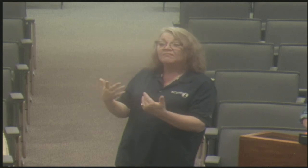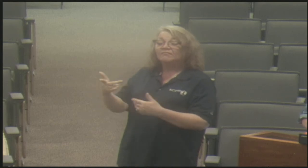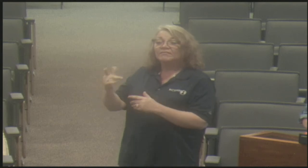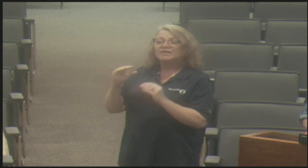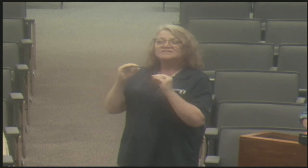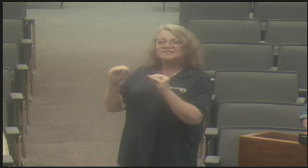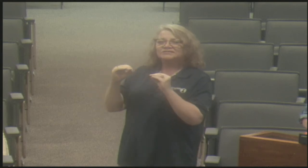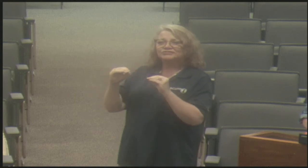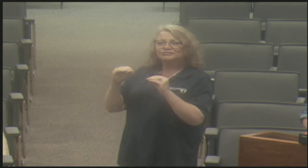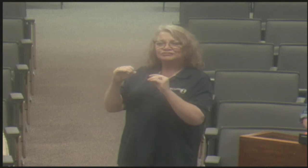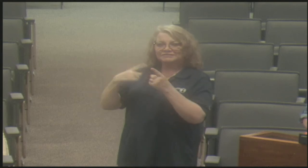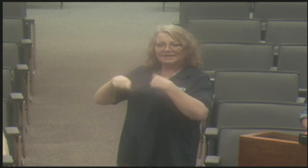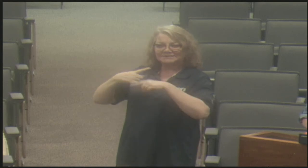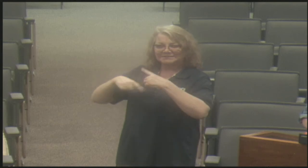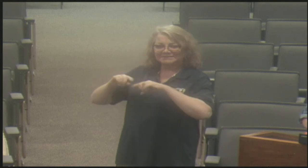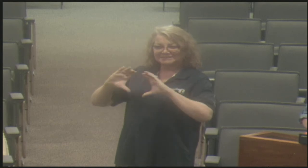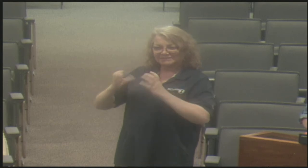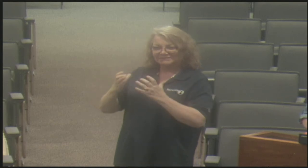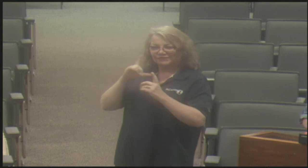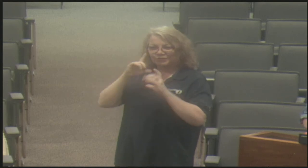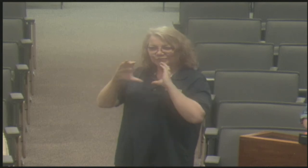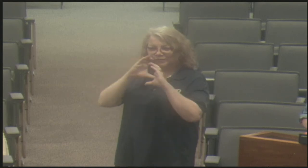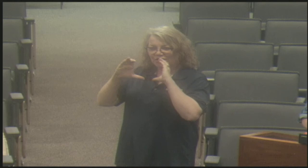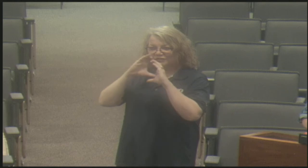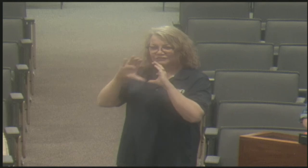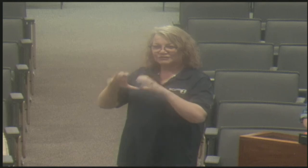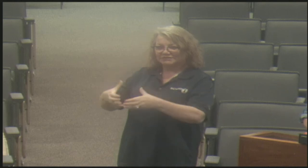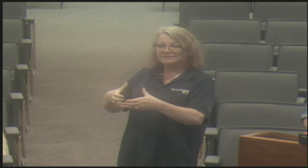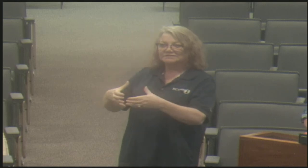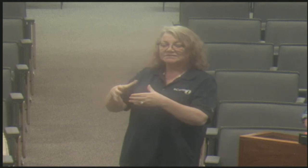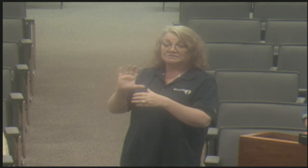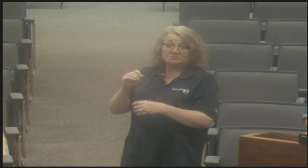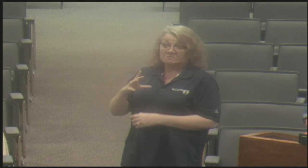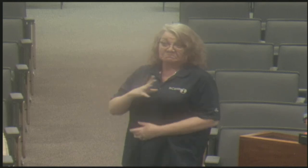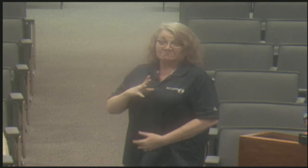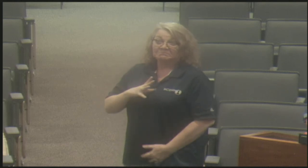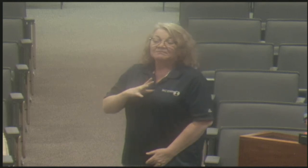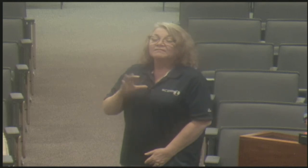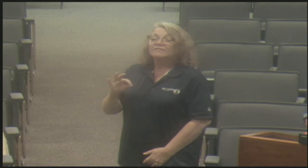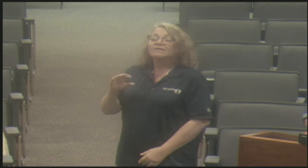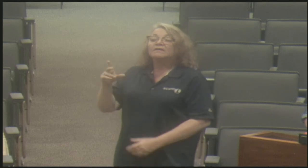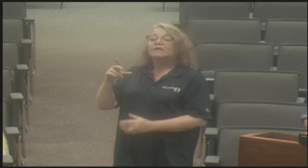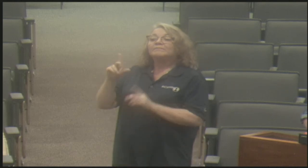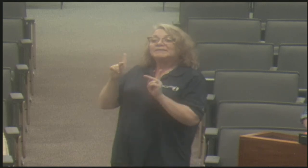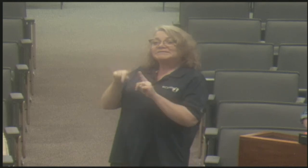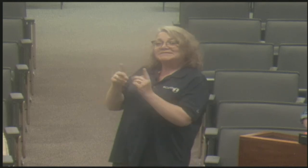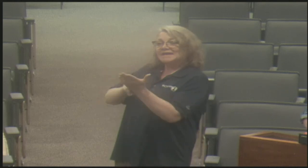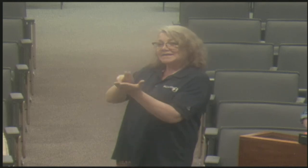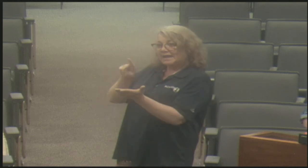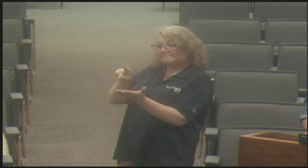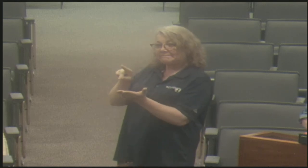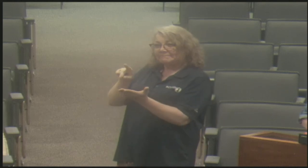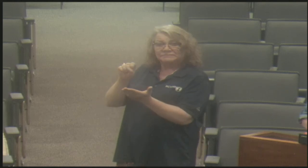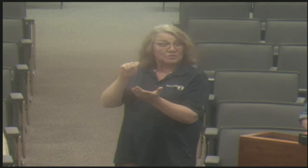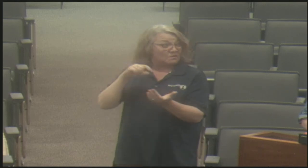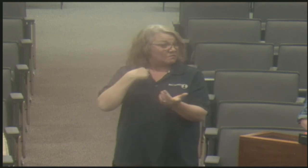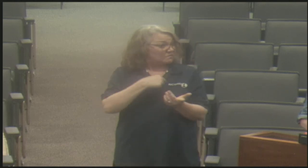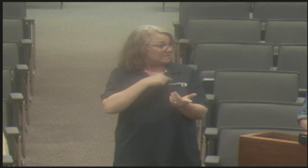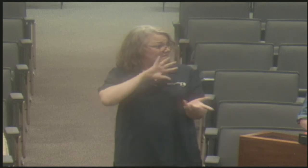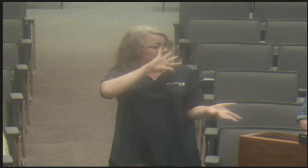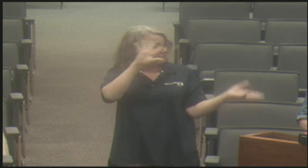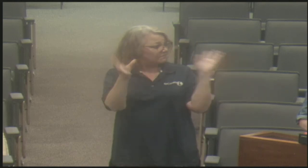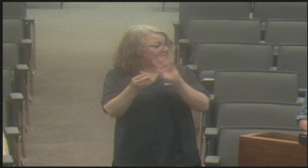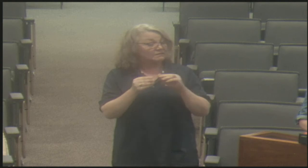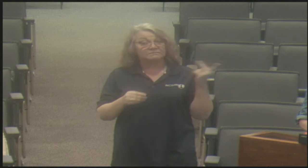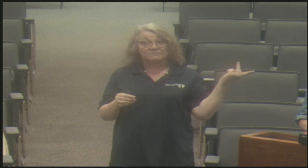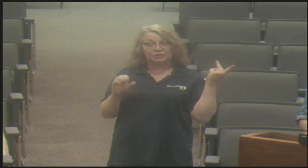decided to just kind of open it up and say that they were going to be teaching, you know, sign language for communication, uh, courses and people needed to